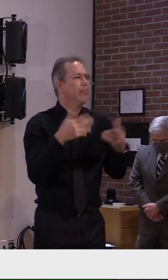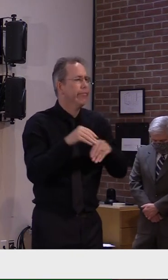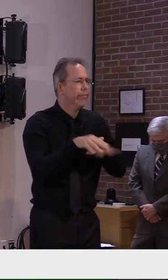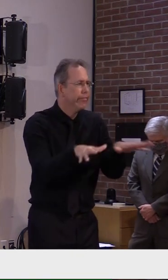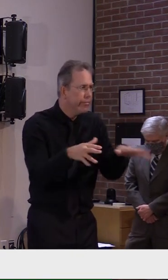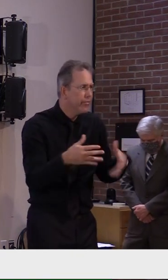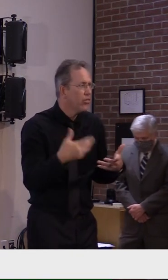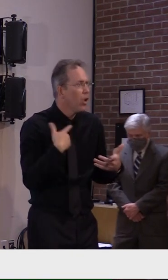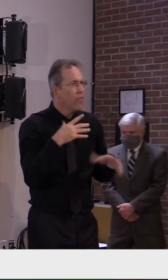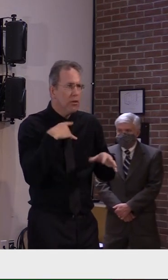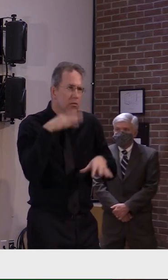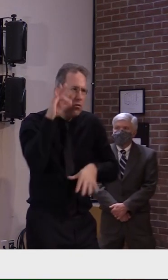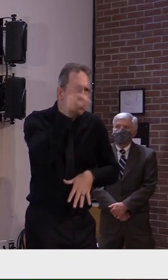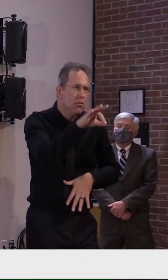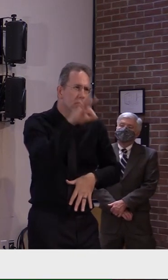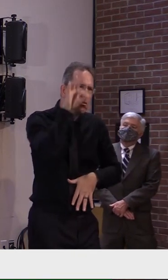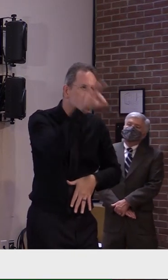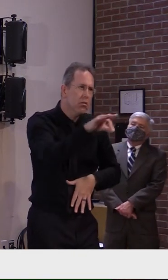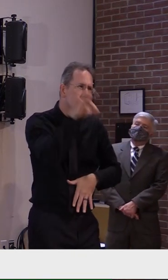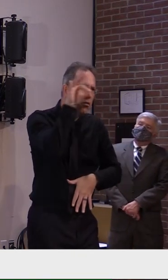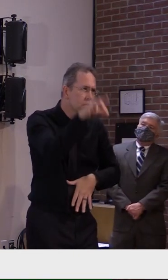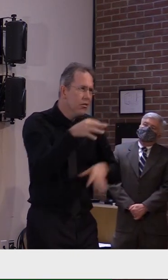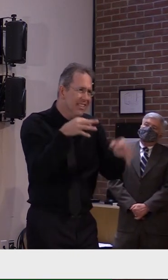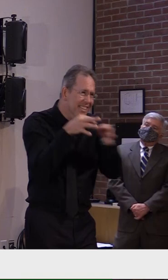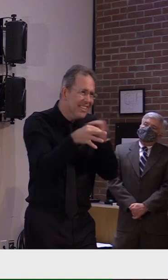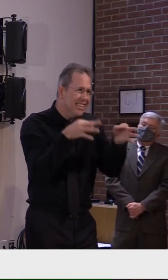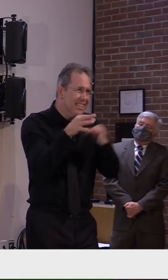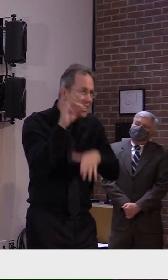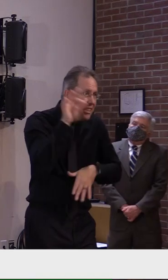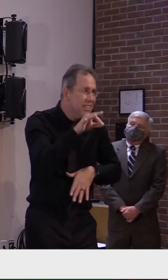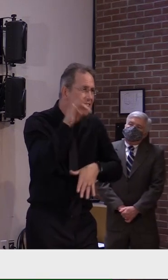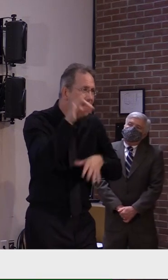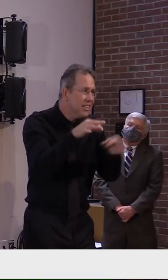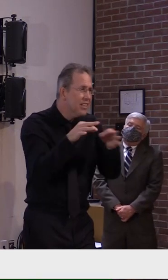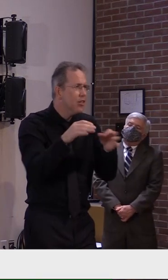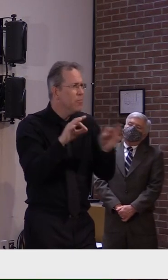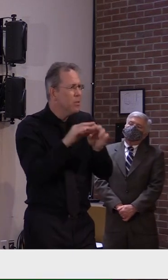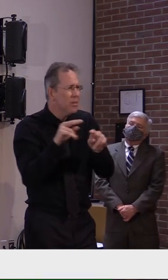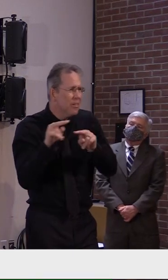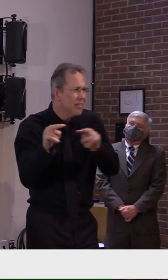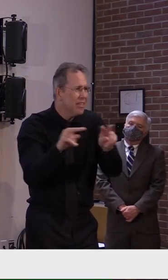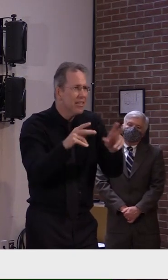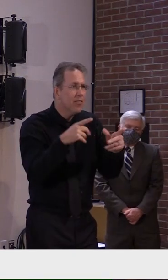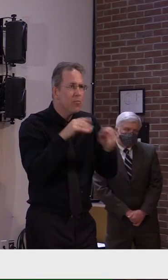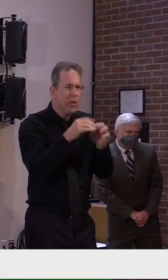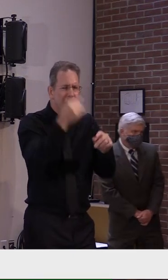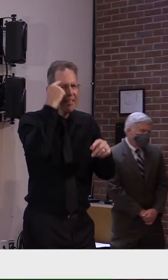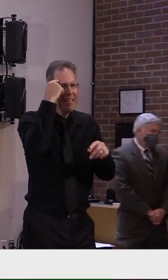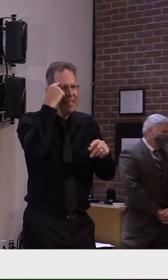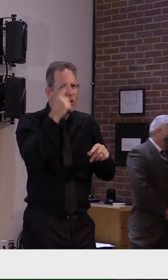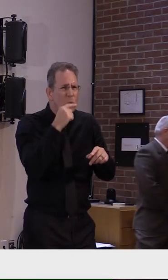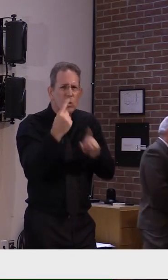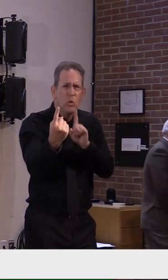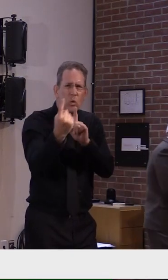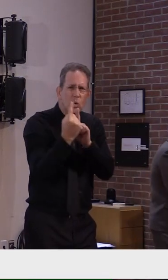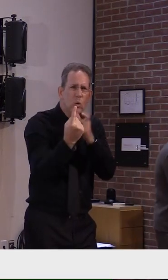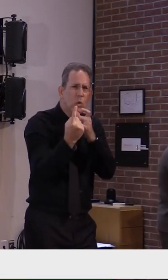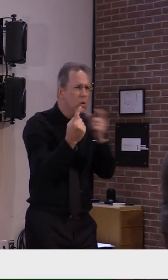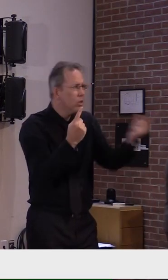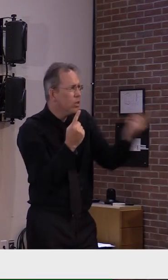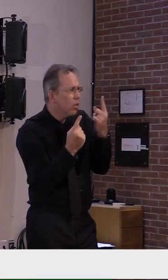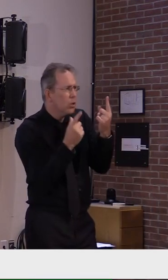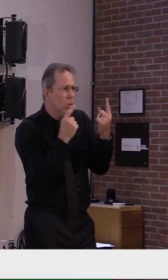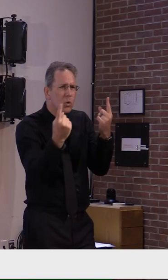Um, we don't have a rigid enforcement that, uh, we track you the minute you cross the border and take care of that. But we would hope,